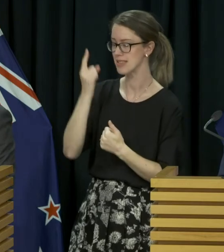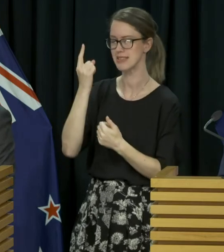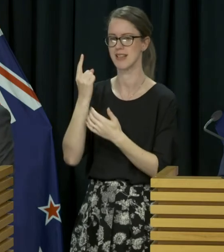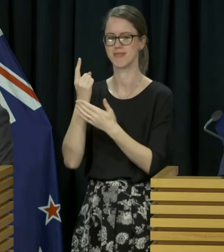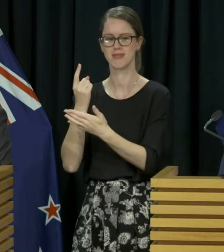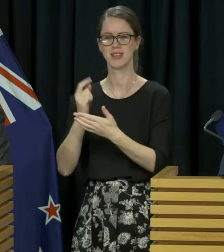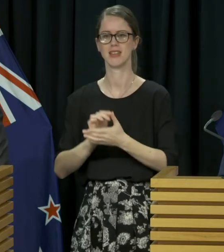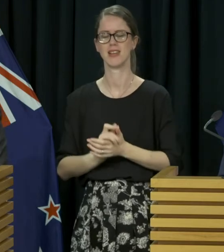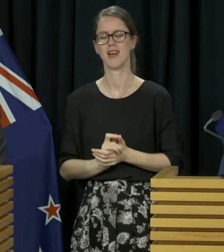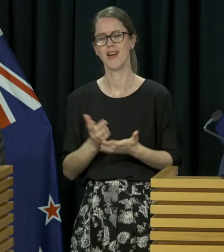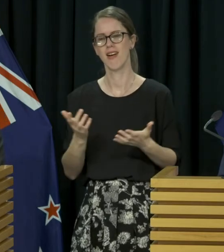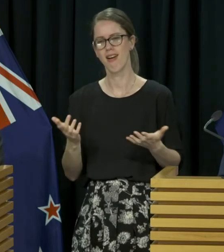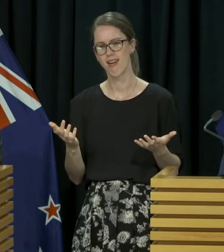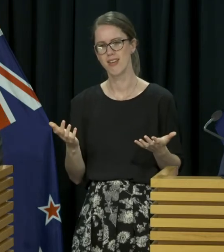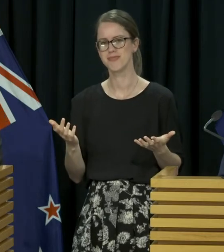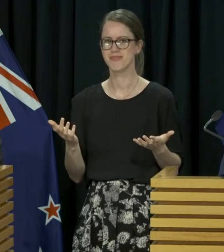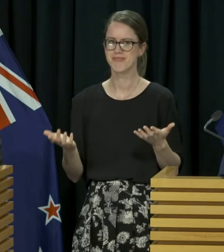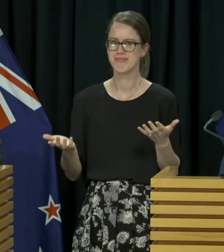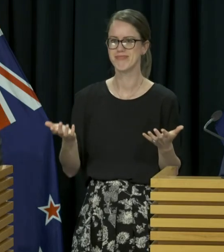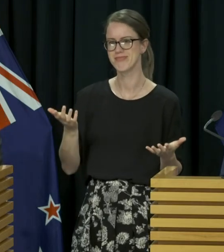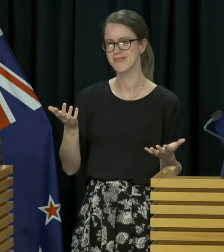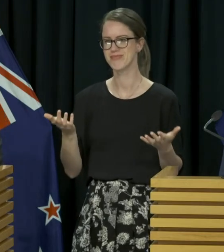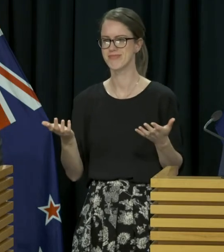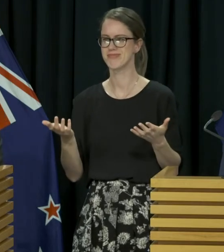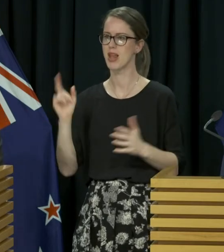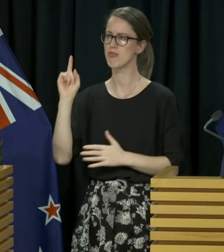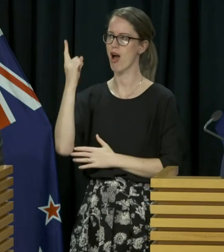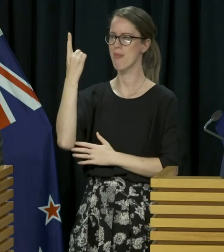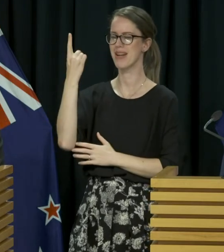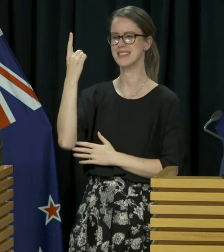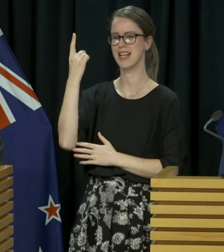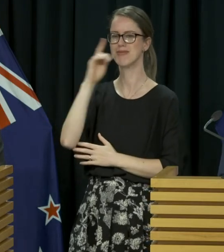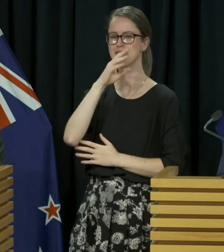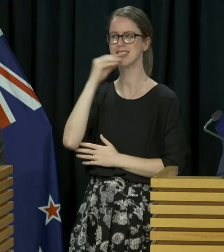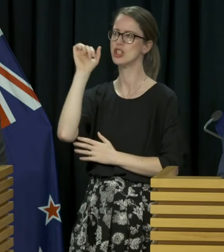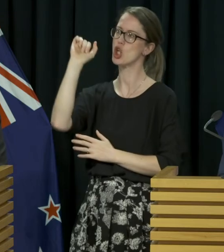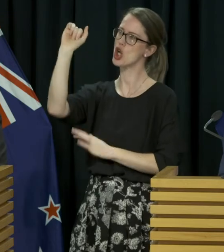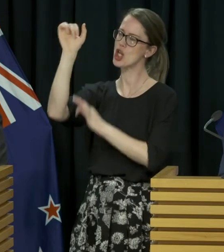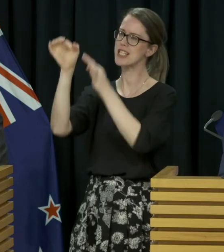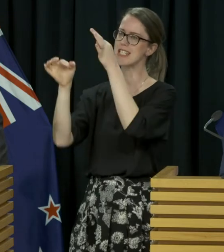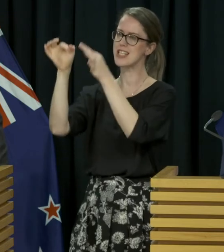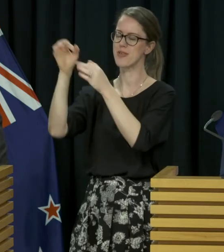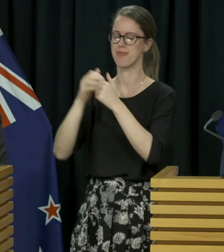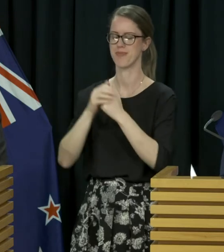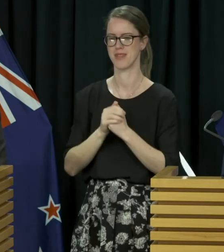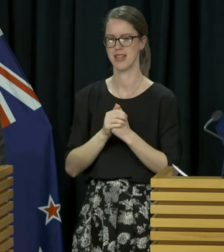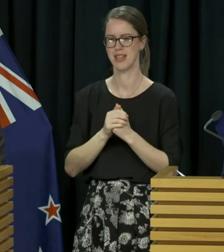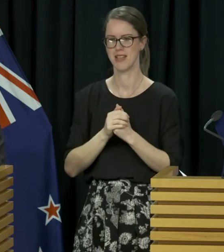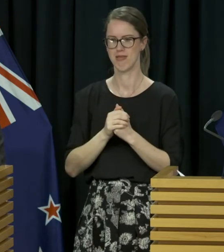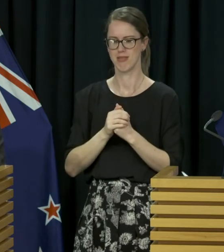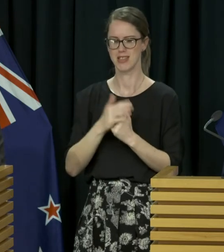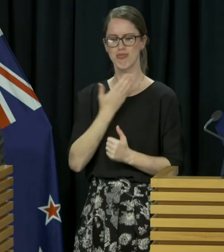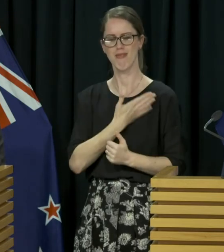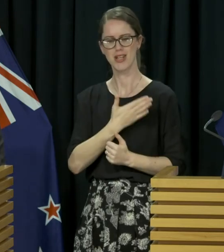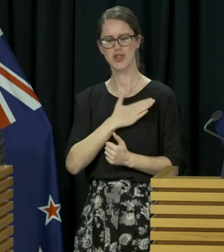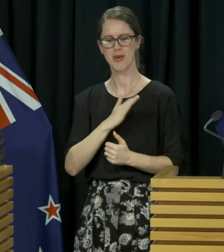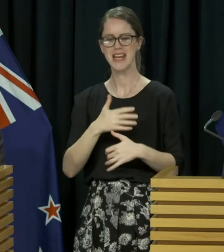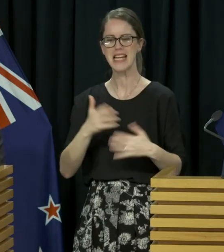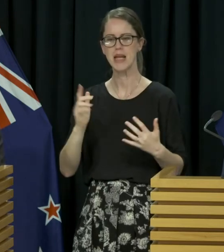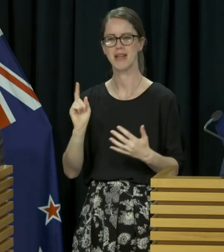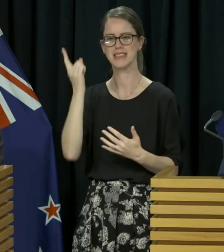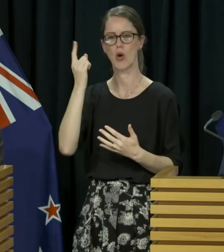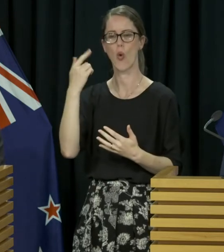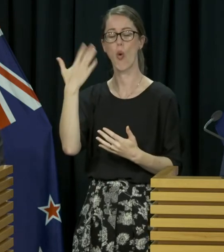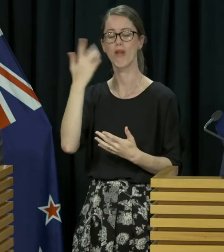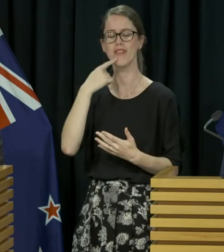Look, look, it's ultimately a decision for the Prime Minister. It's an enormous privilege to be a Minister of anything, and I'll leave